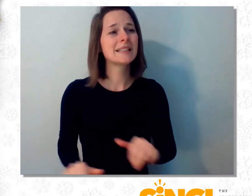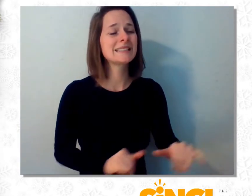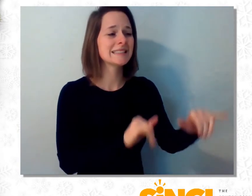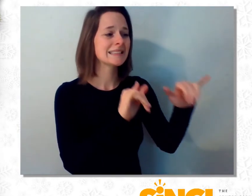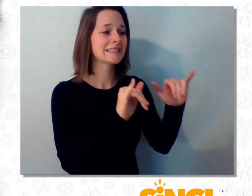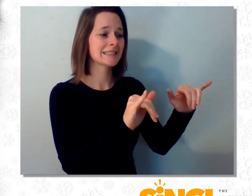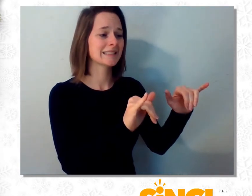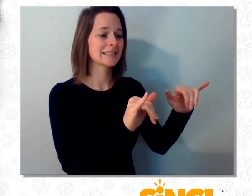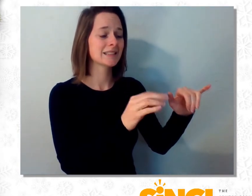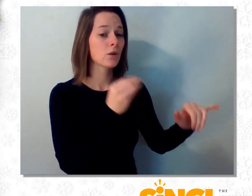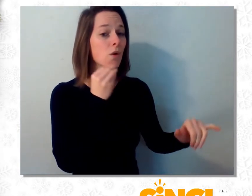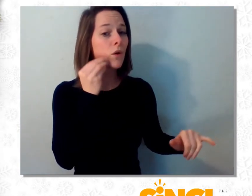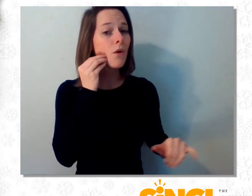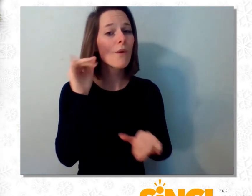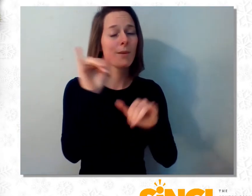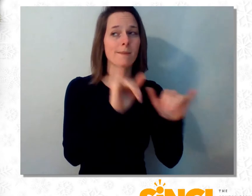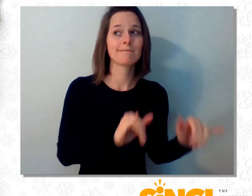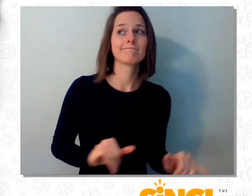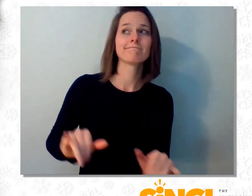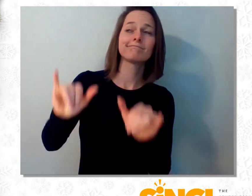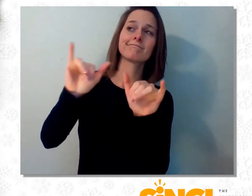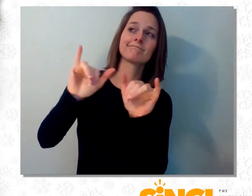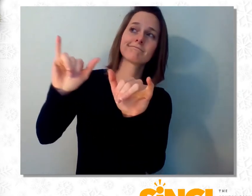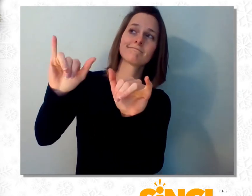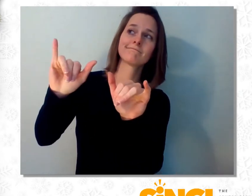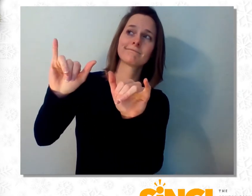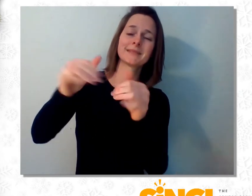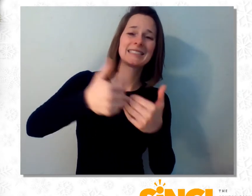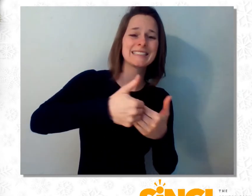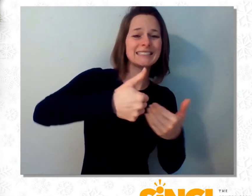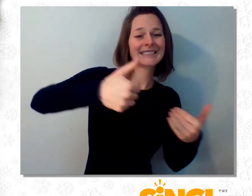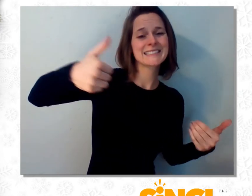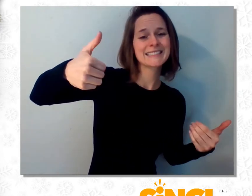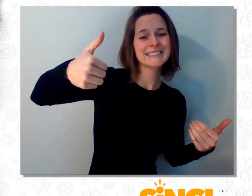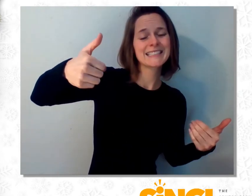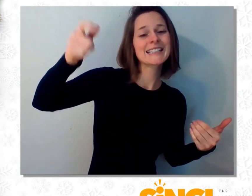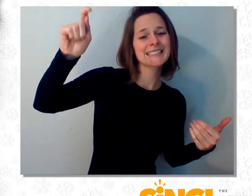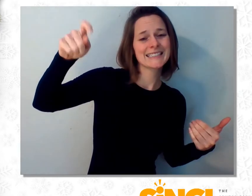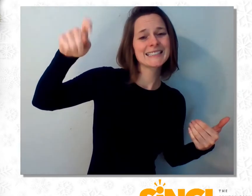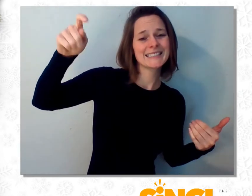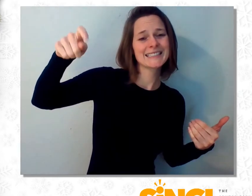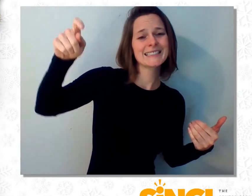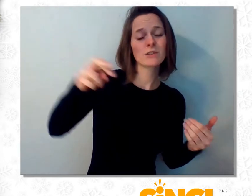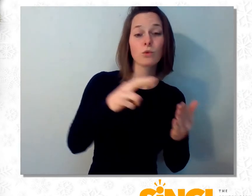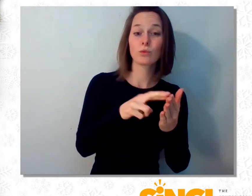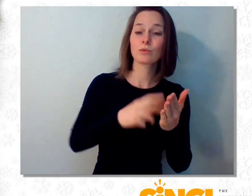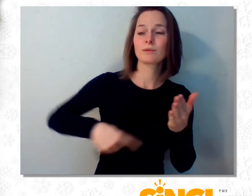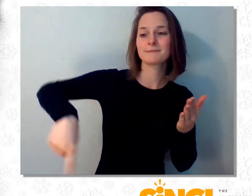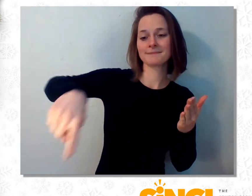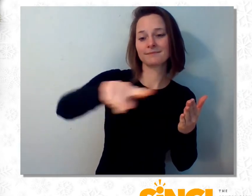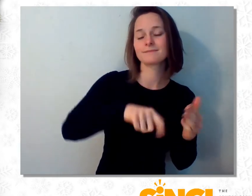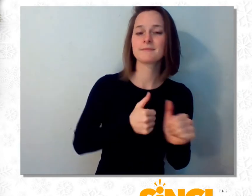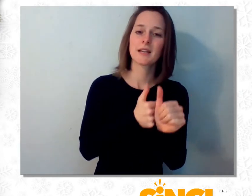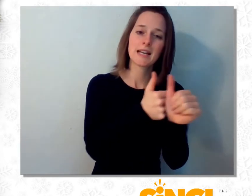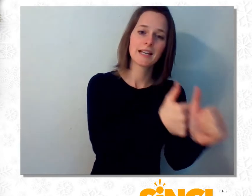Listen to insistence, stay within